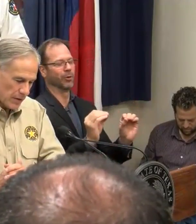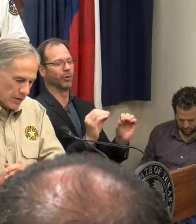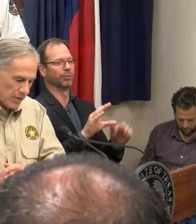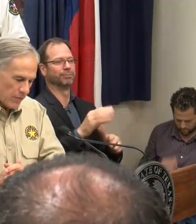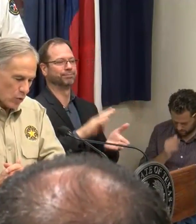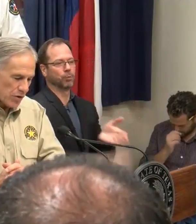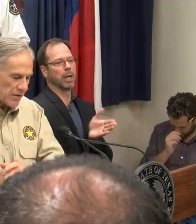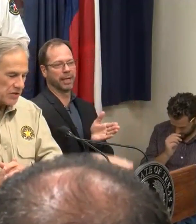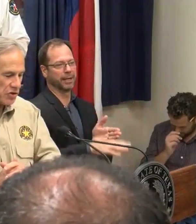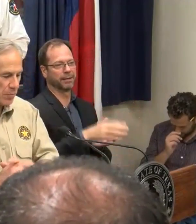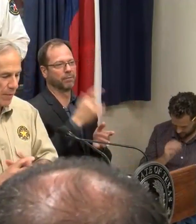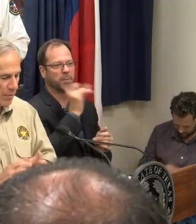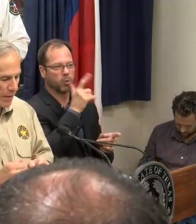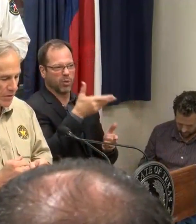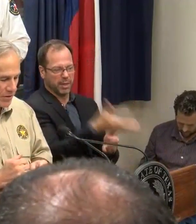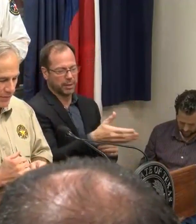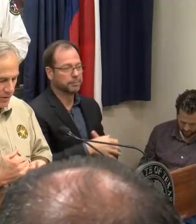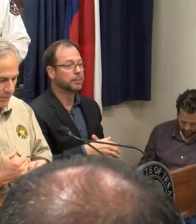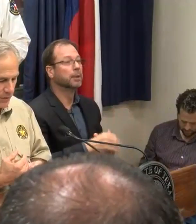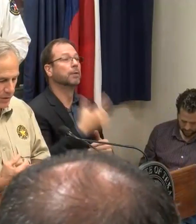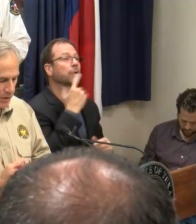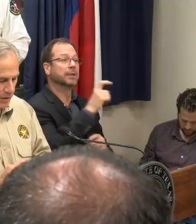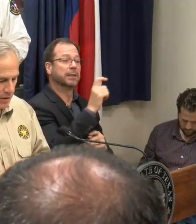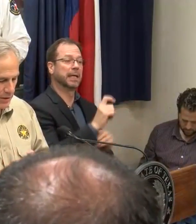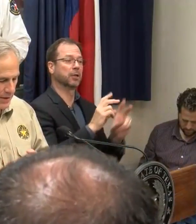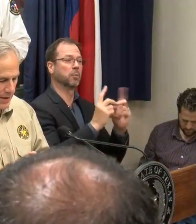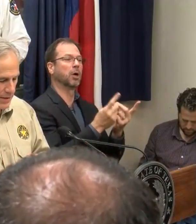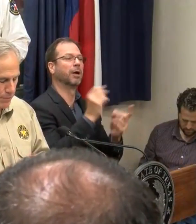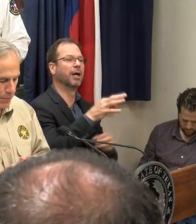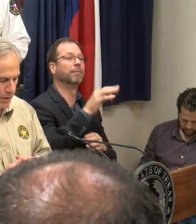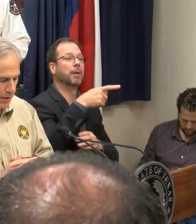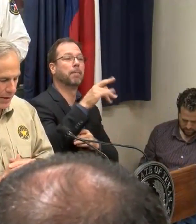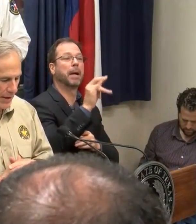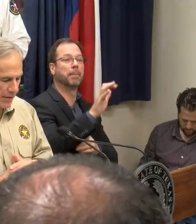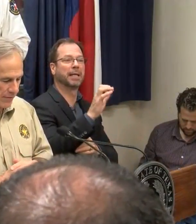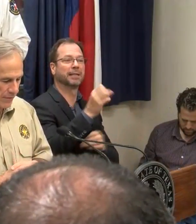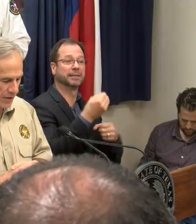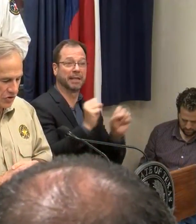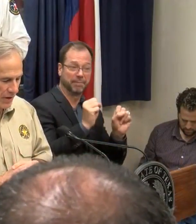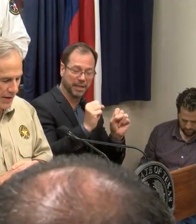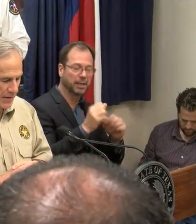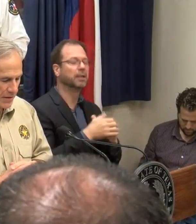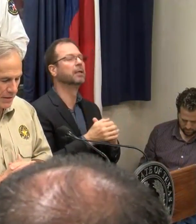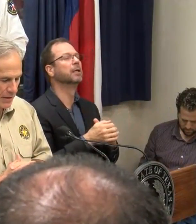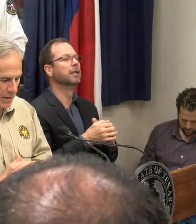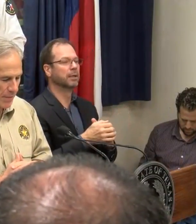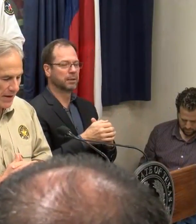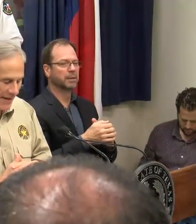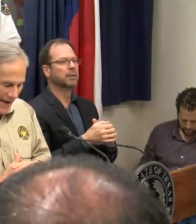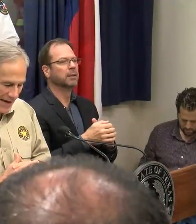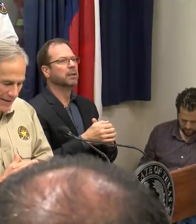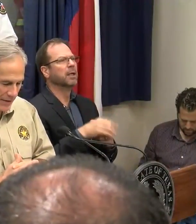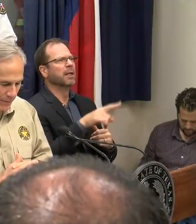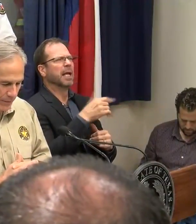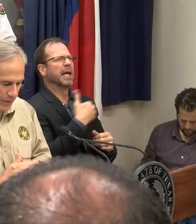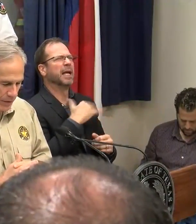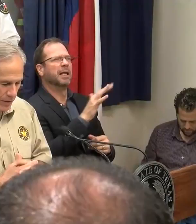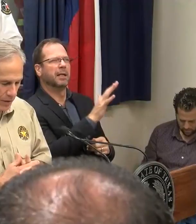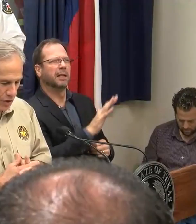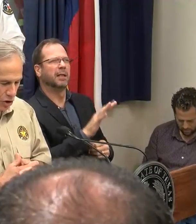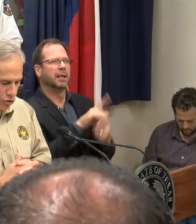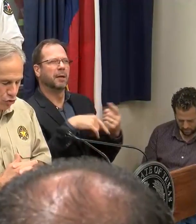For the Texas Department of Public Safety, they have assigned about 80